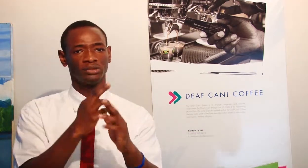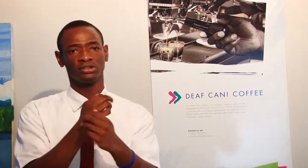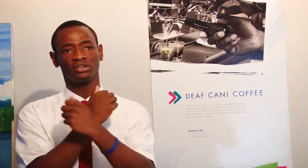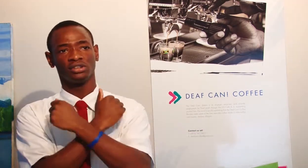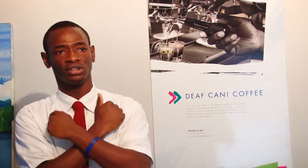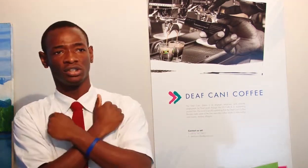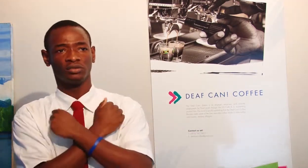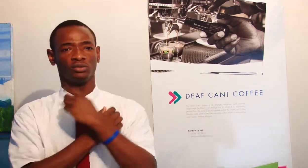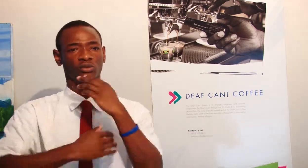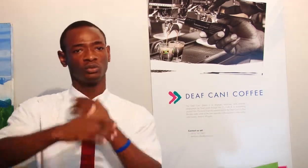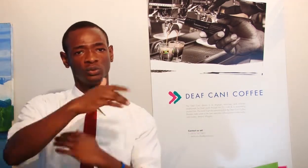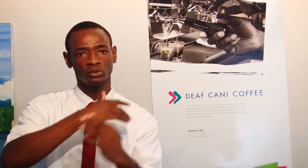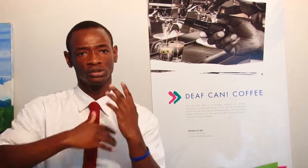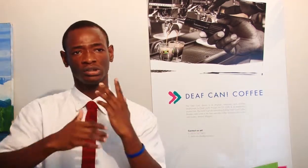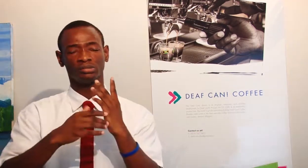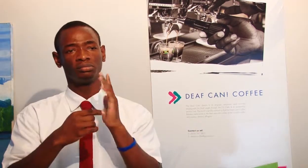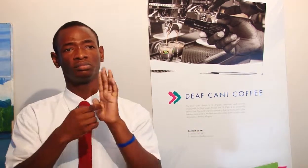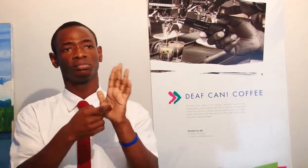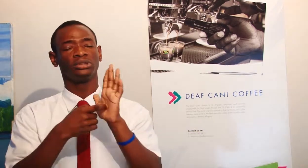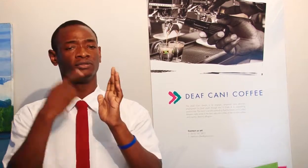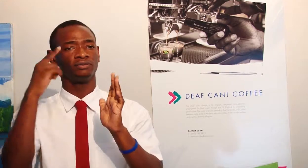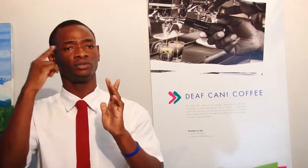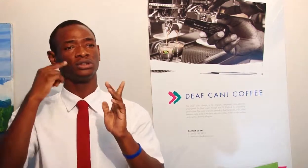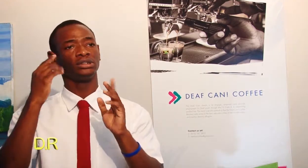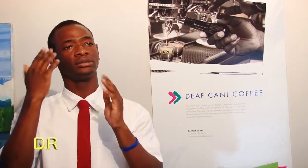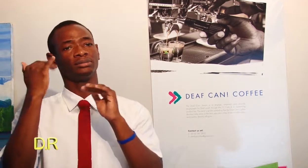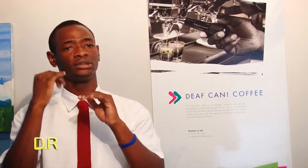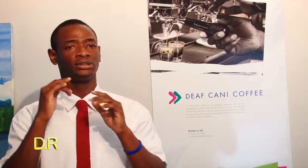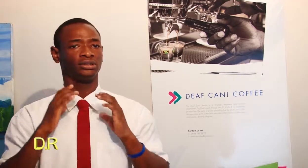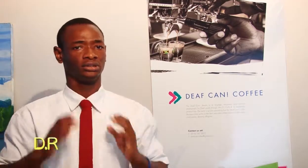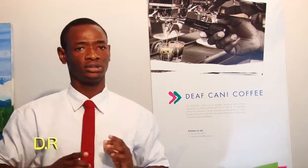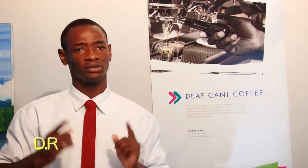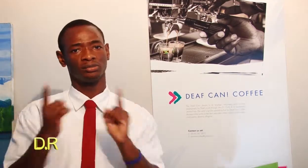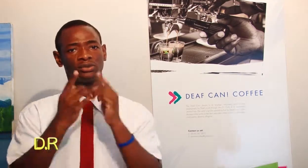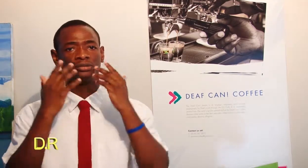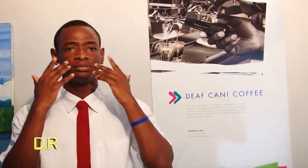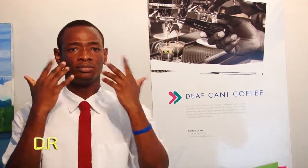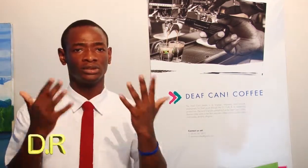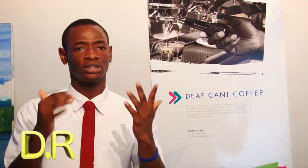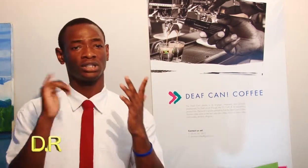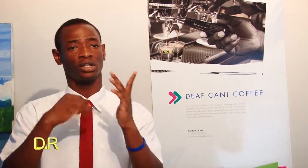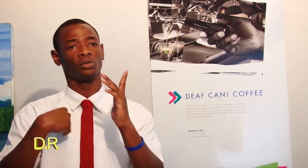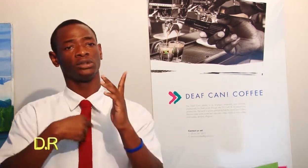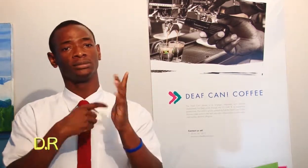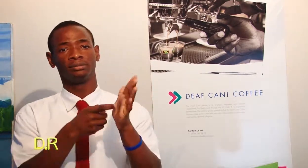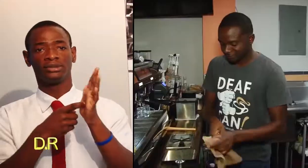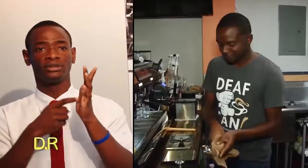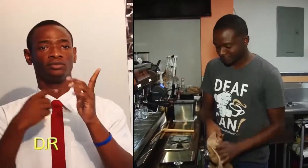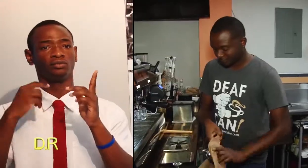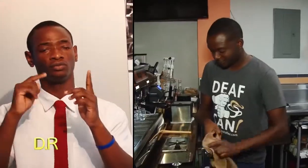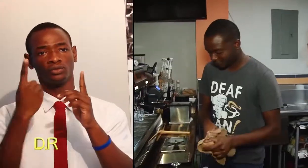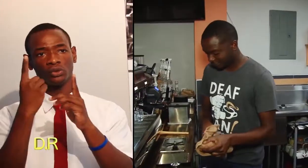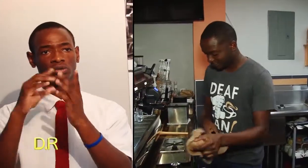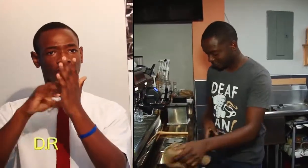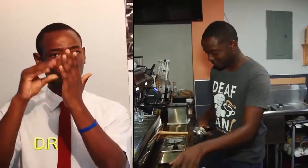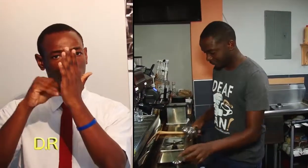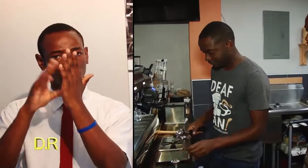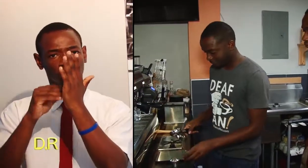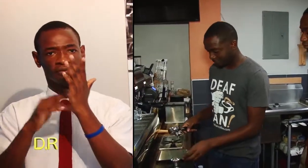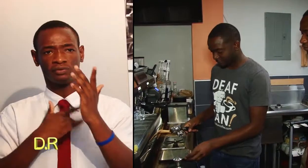study, and we were talking about love and respect and positive self-image about learning who we are and how we can show that to the rest of the world. And